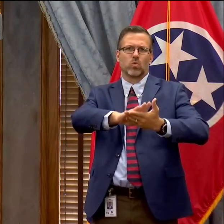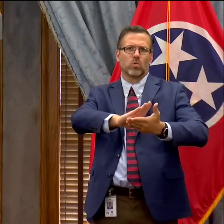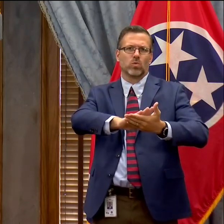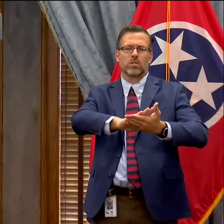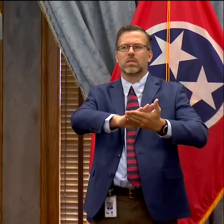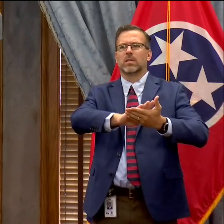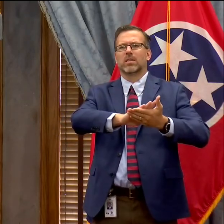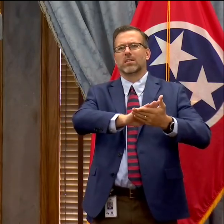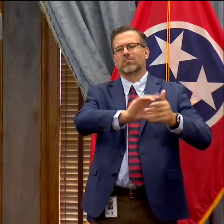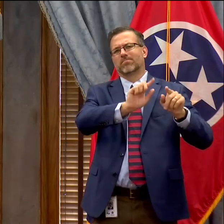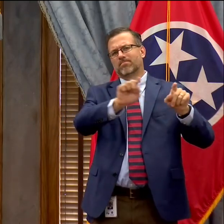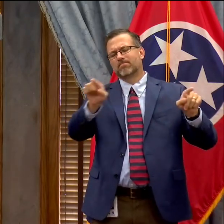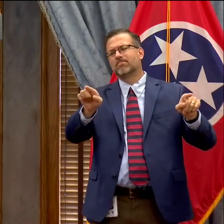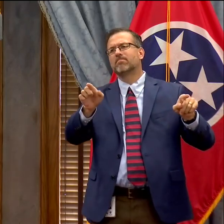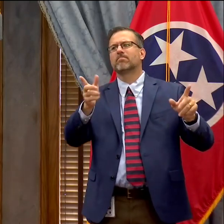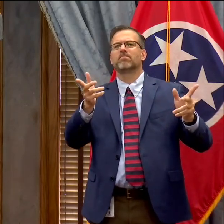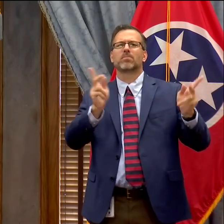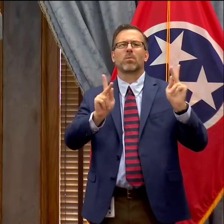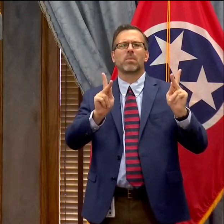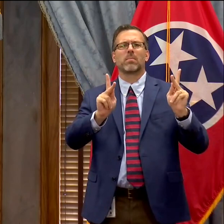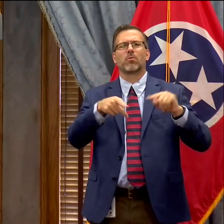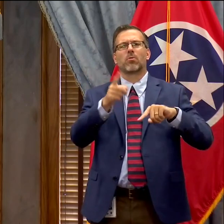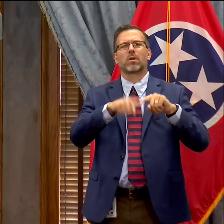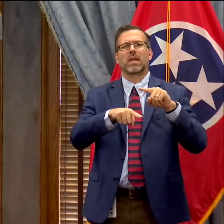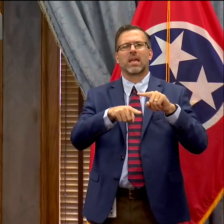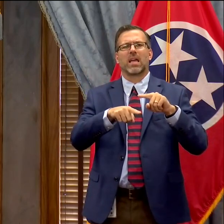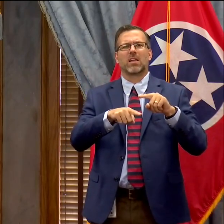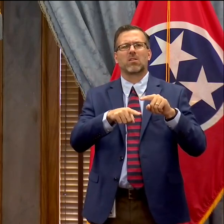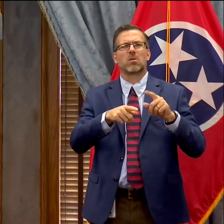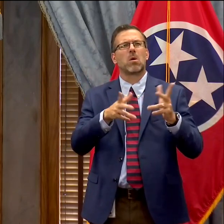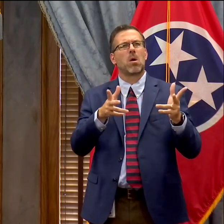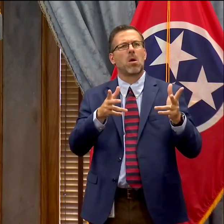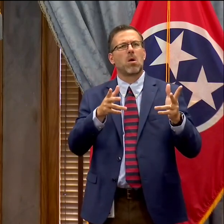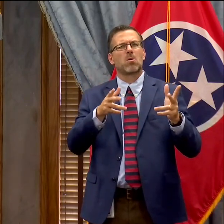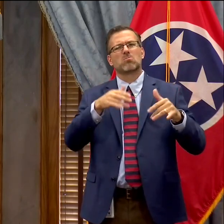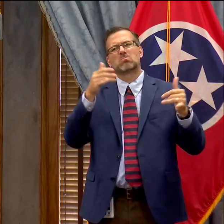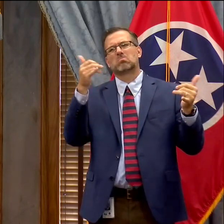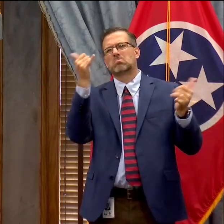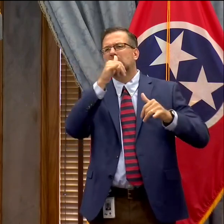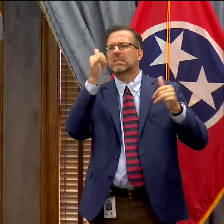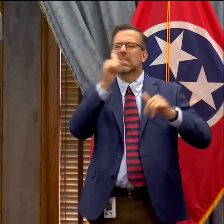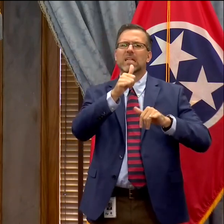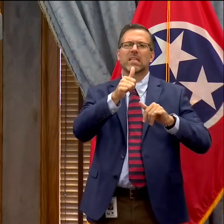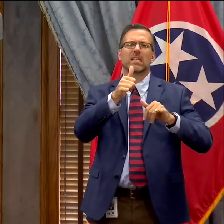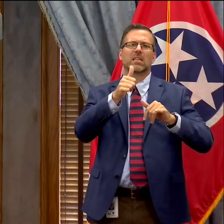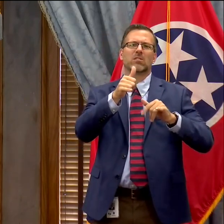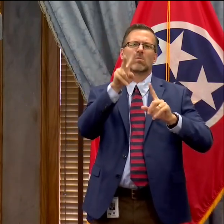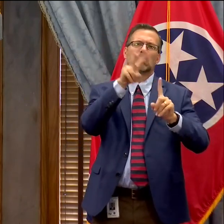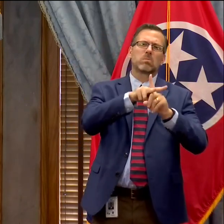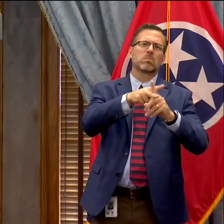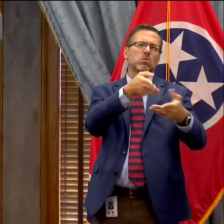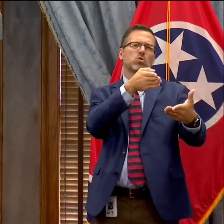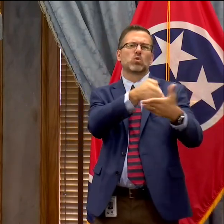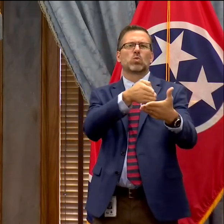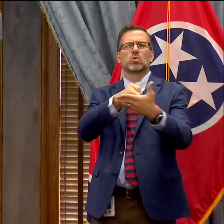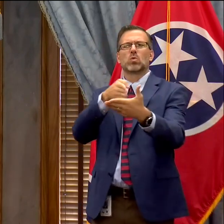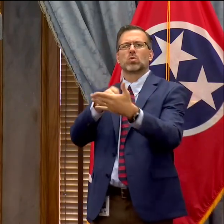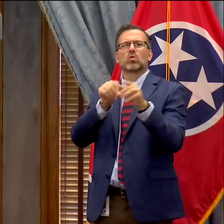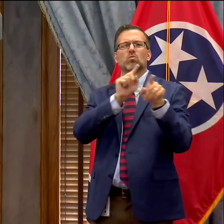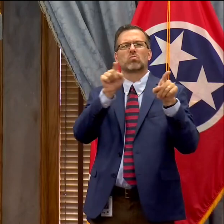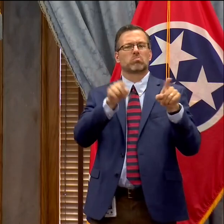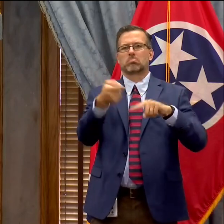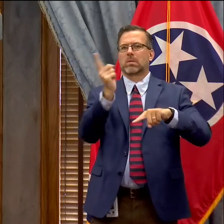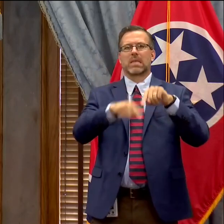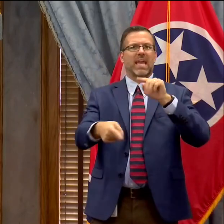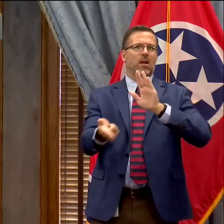from frivolous lawsuits that are harmful to the economy and to those organizations, and that